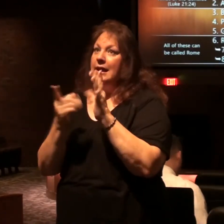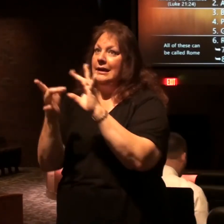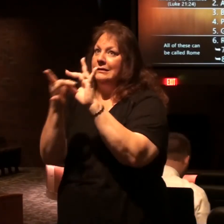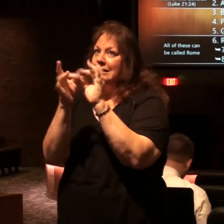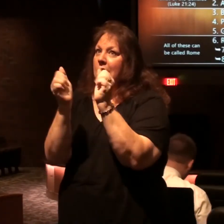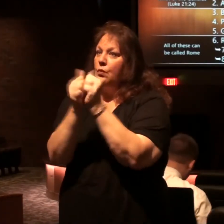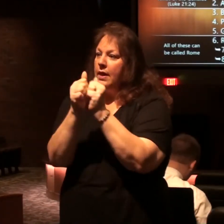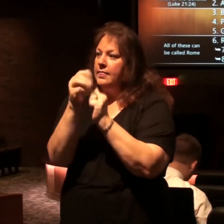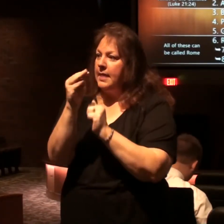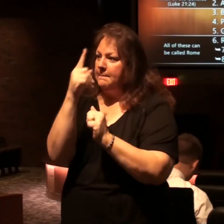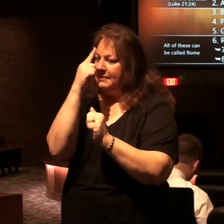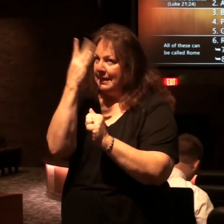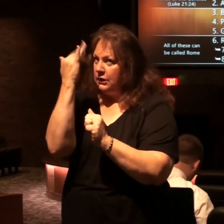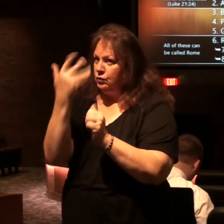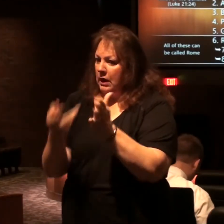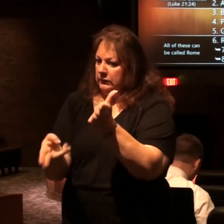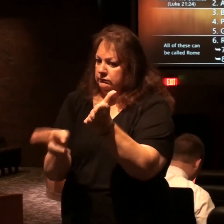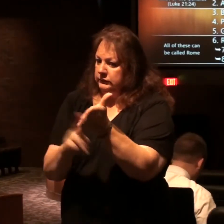agreement